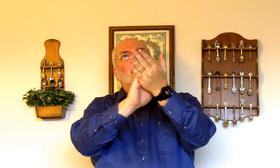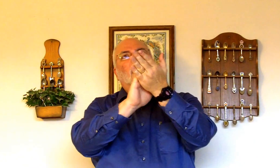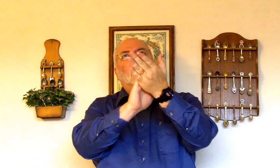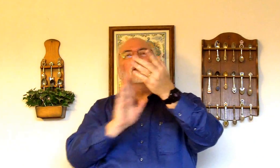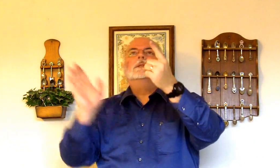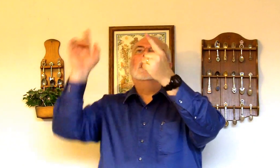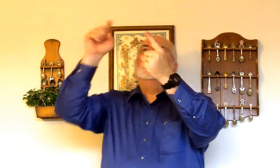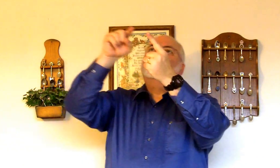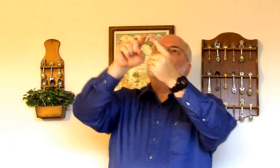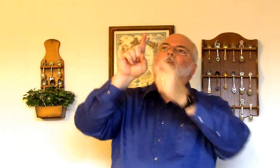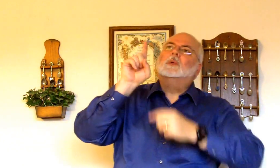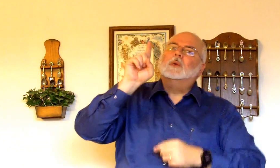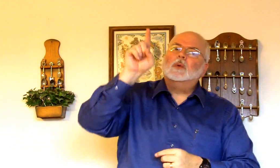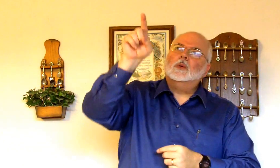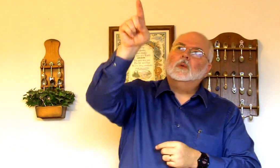unto you.